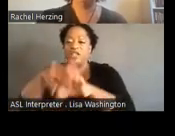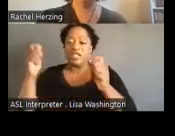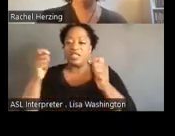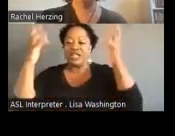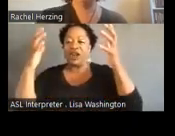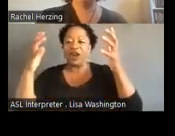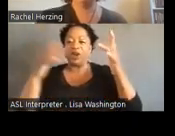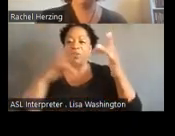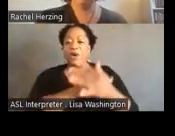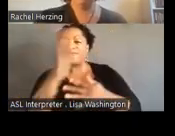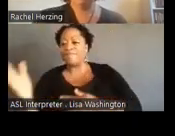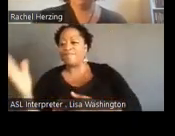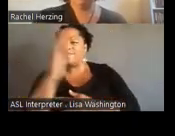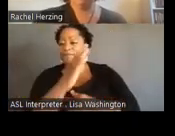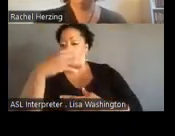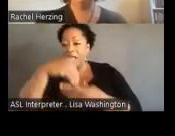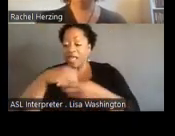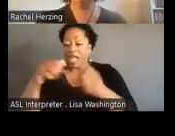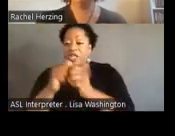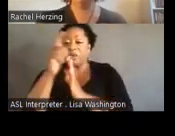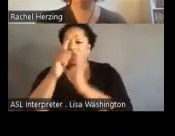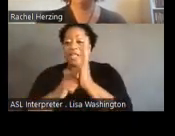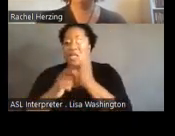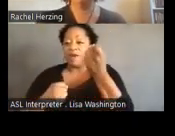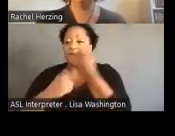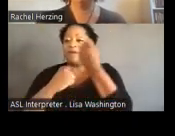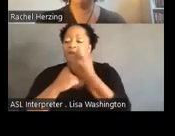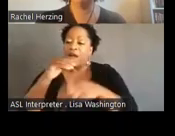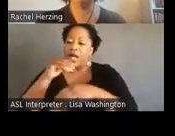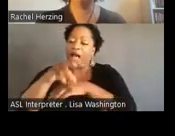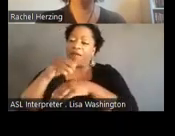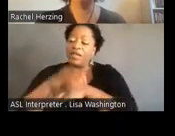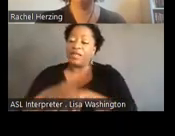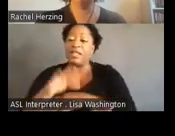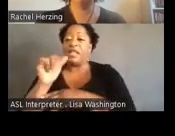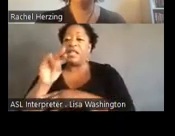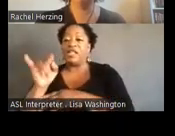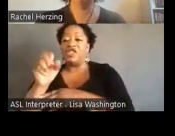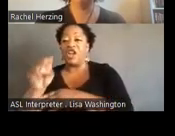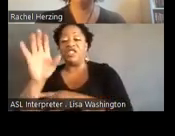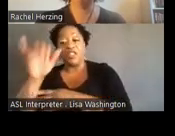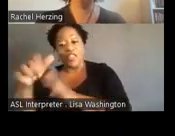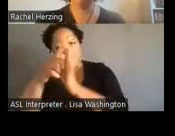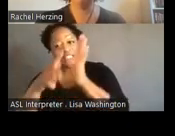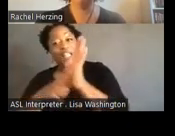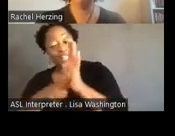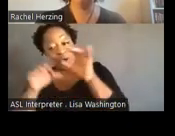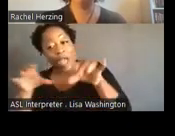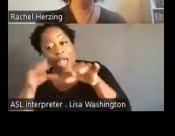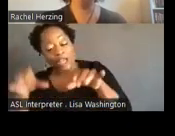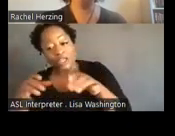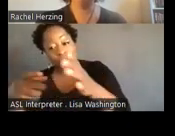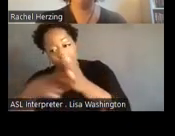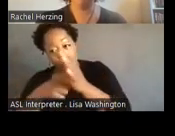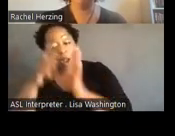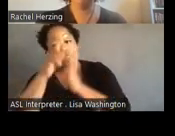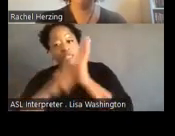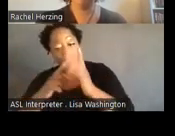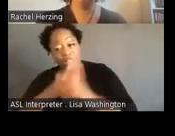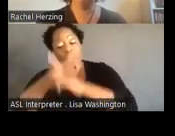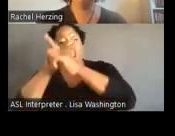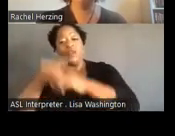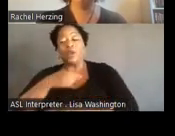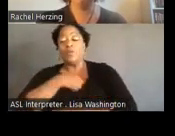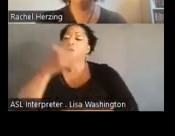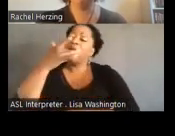We engaged in legal advocacy. Injunctions are legal actions, so they required a legal defense. And we were lucky enough